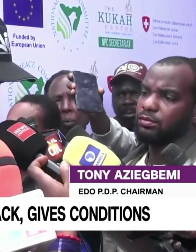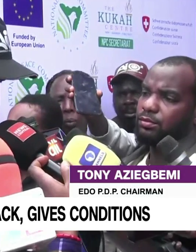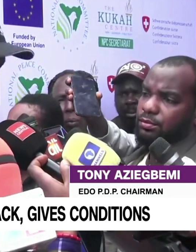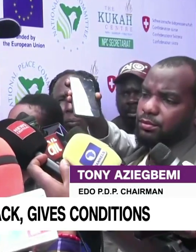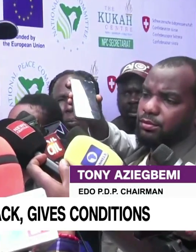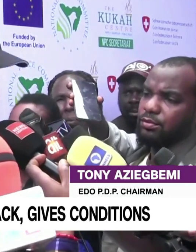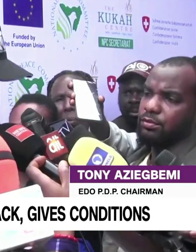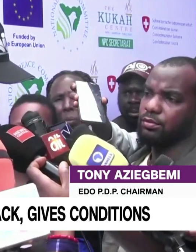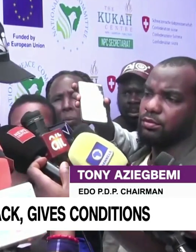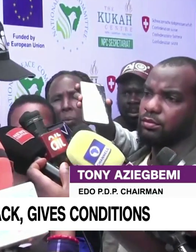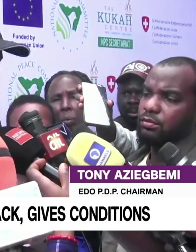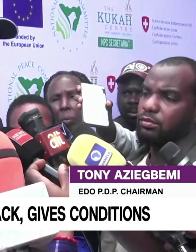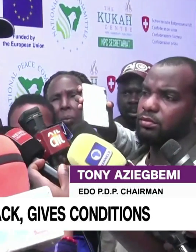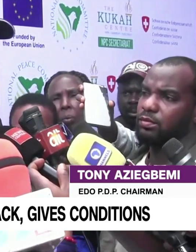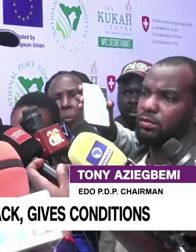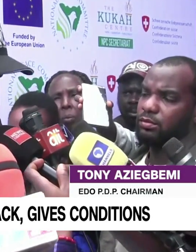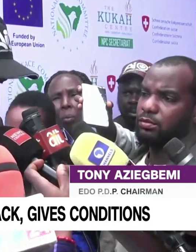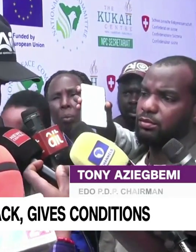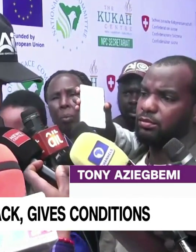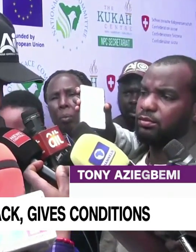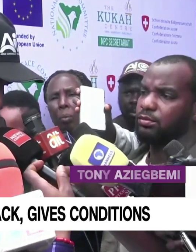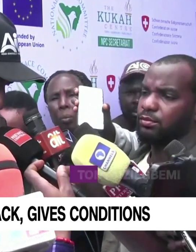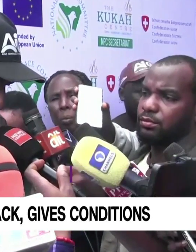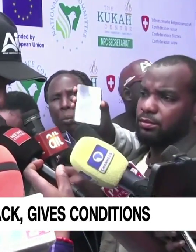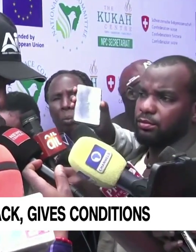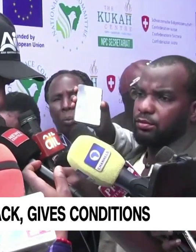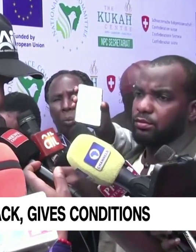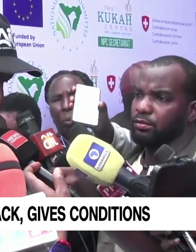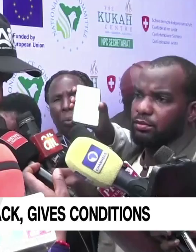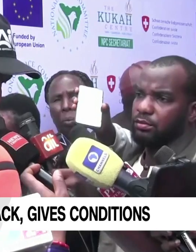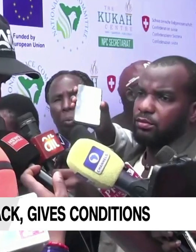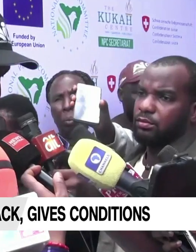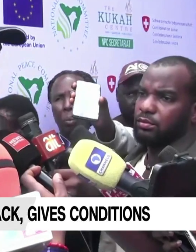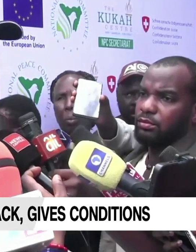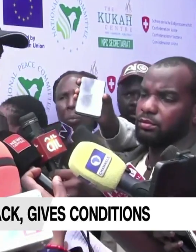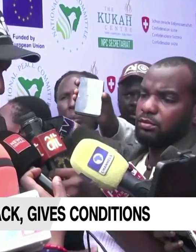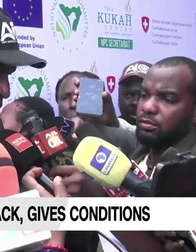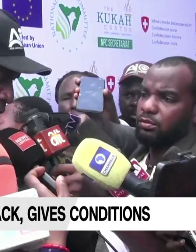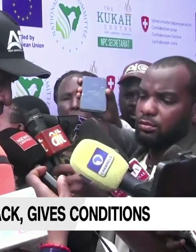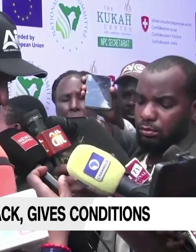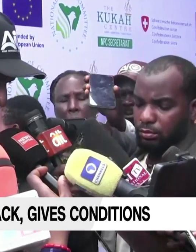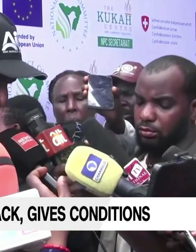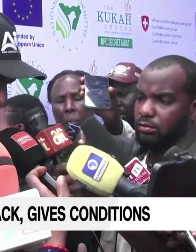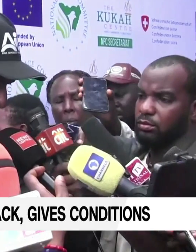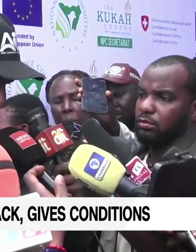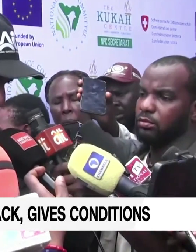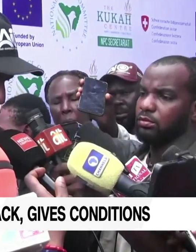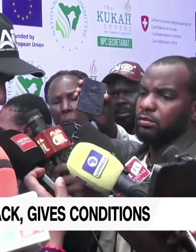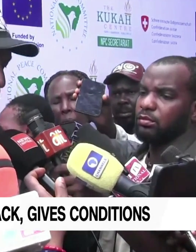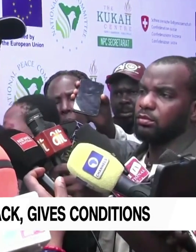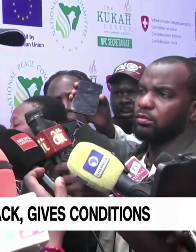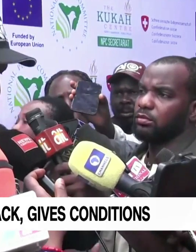of all persons currently in unlawful custody or all these persons if alleged to have been committed any crime